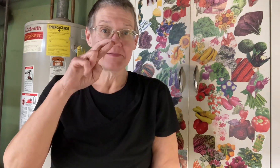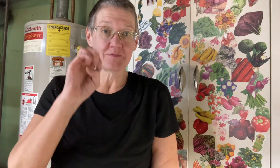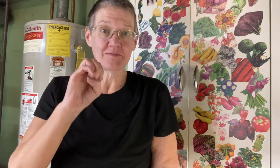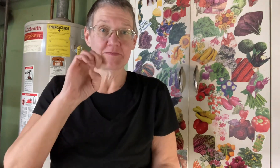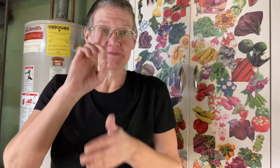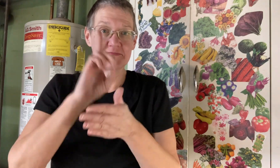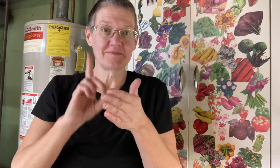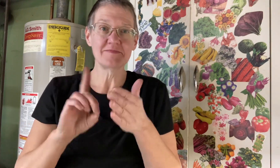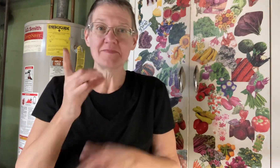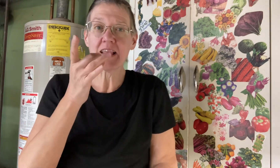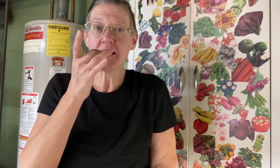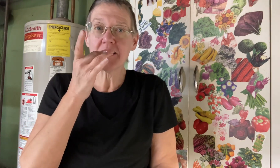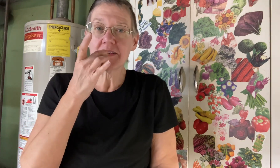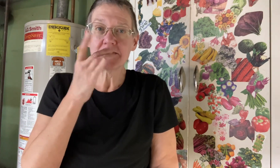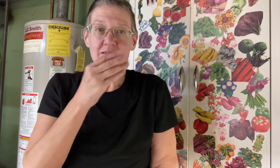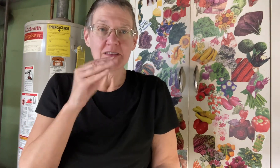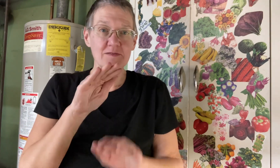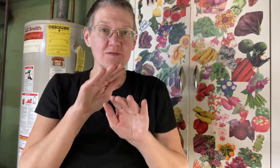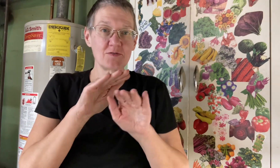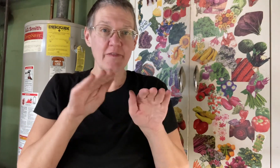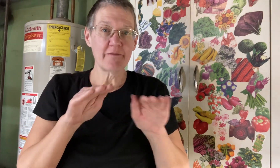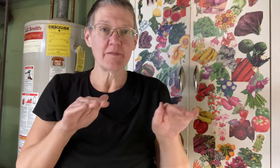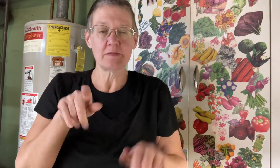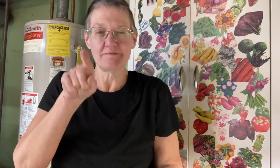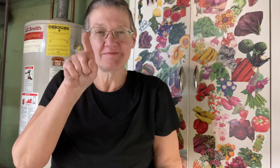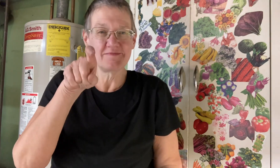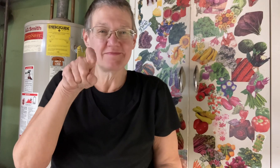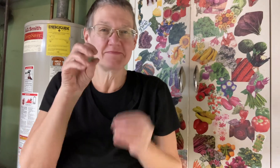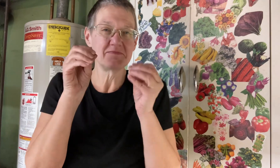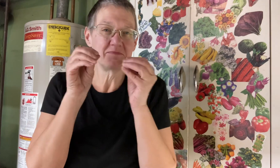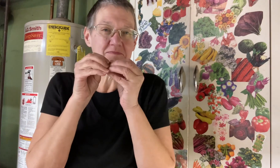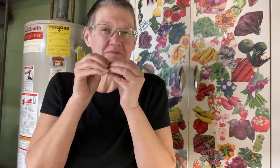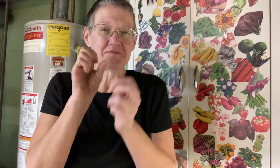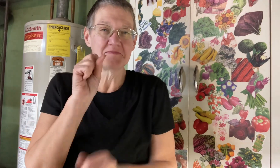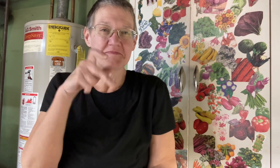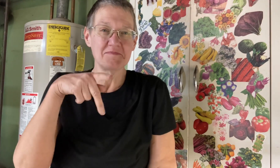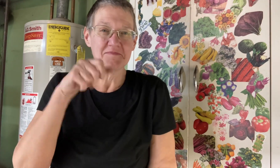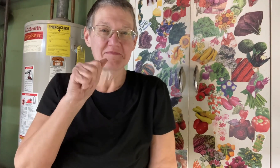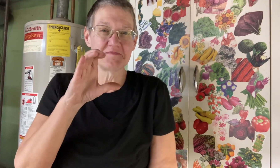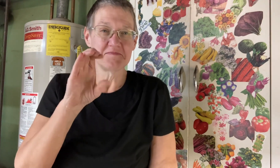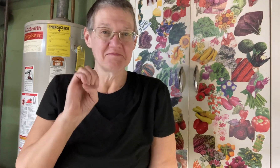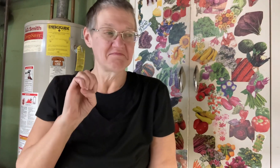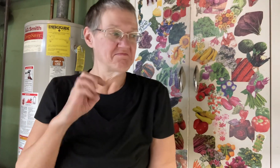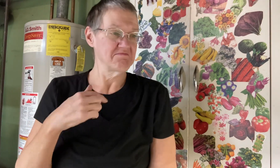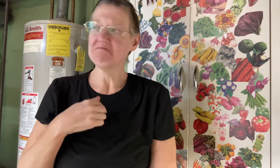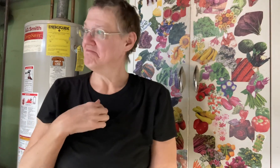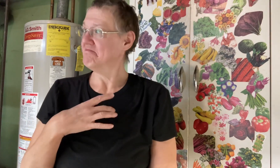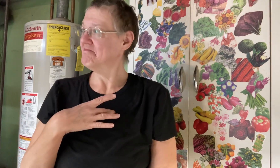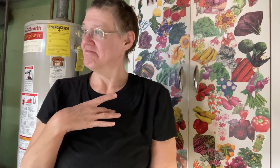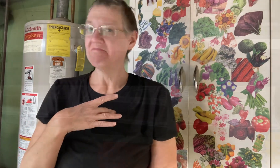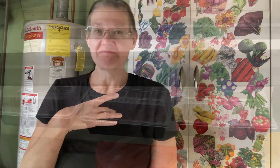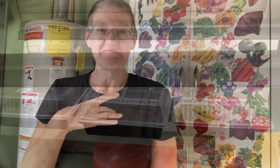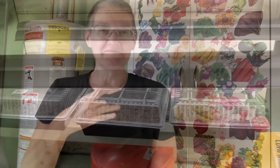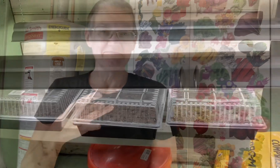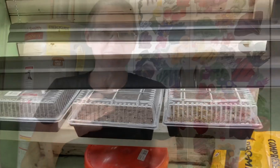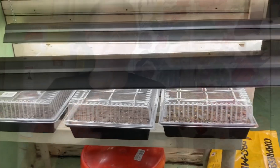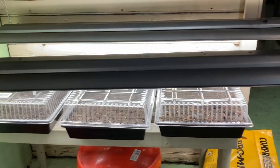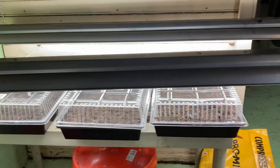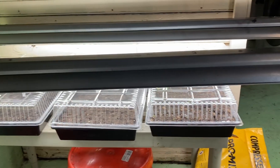now did you notice i redesigned the lights and the shelves i just needed more space i i think it looks good